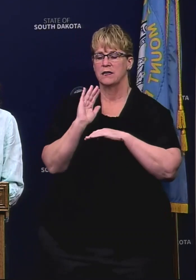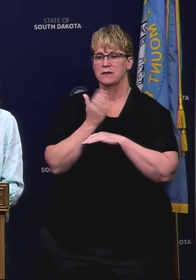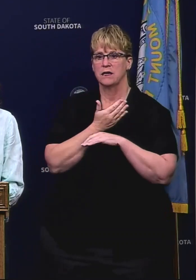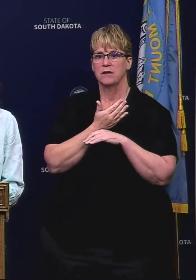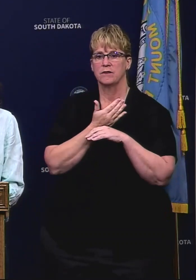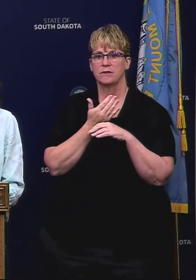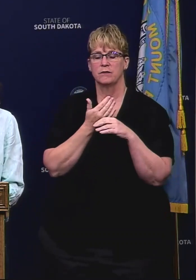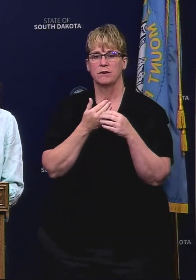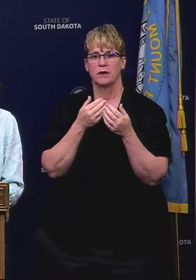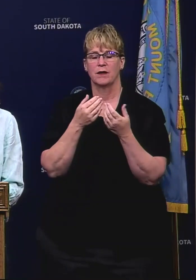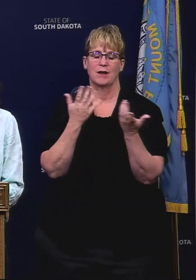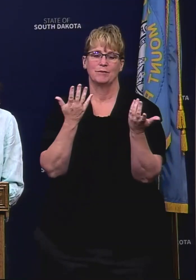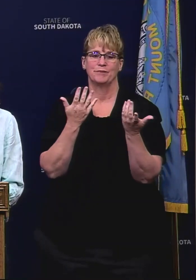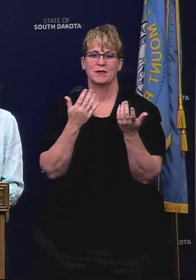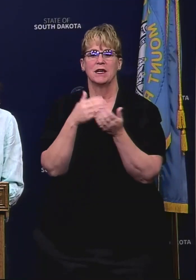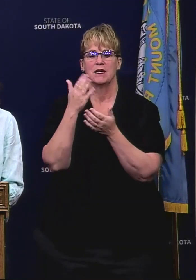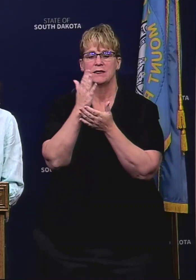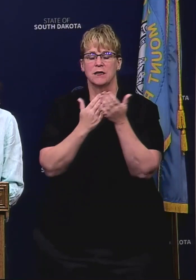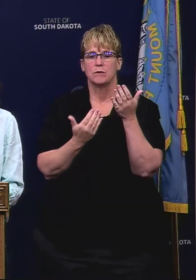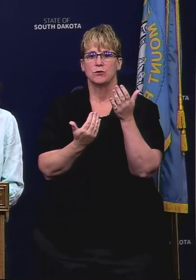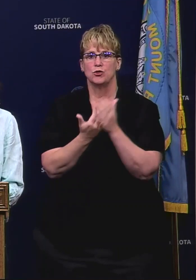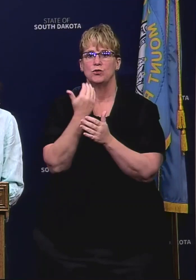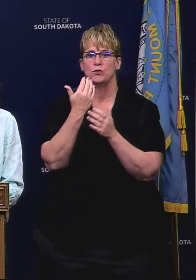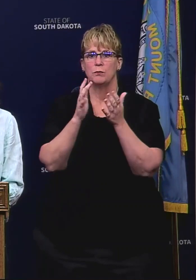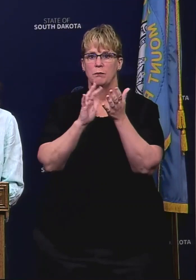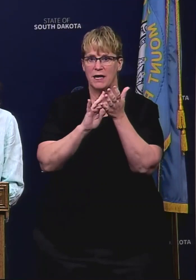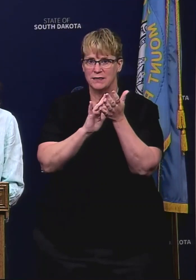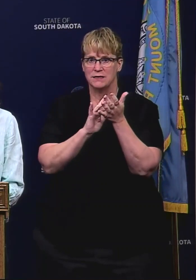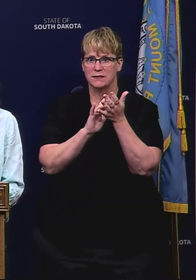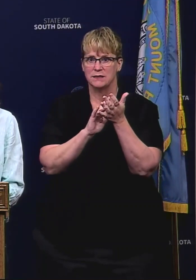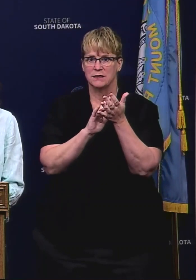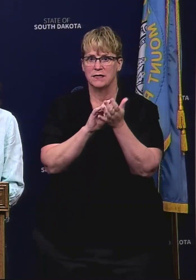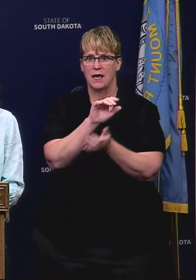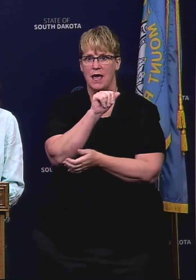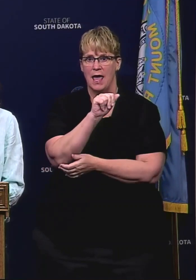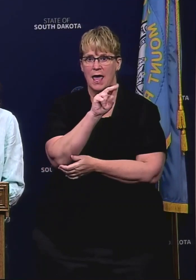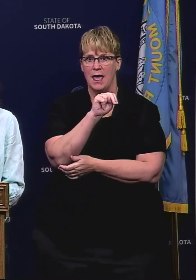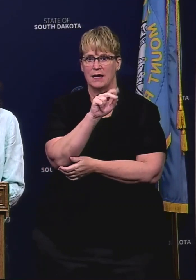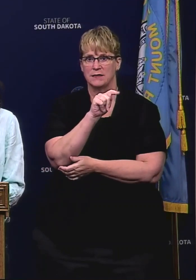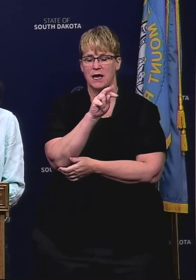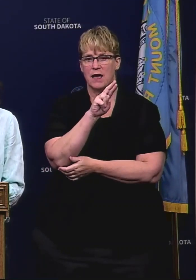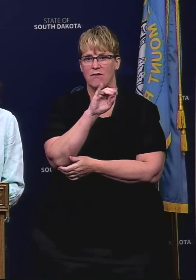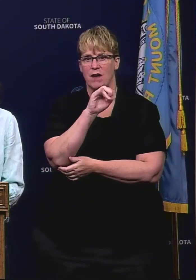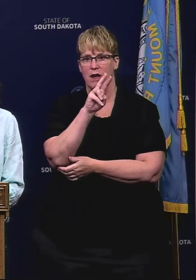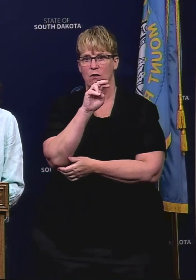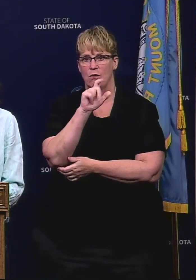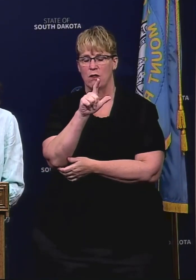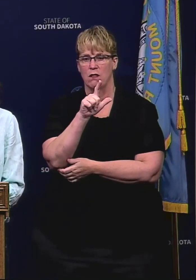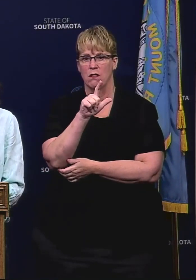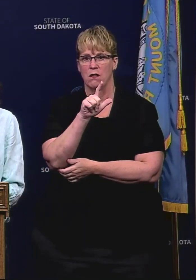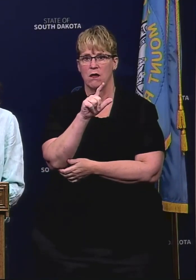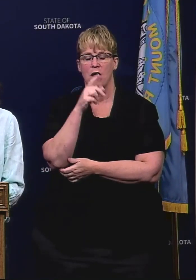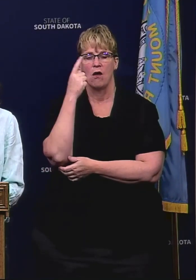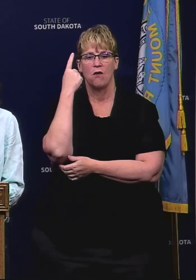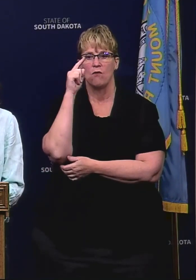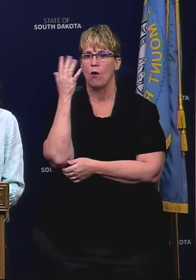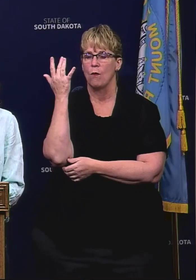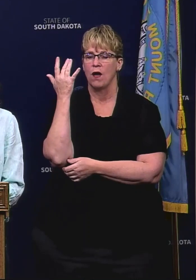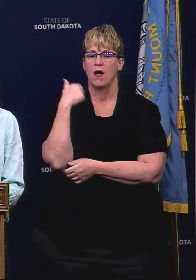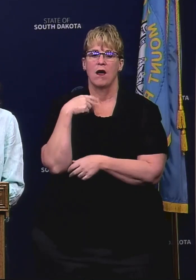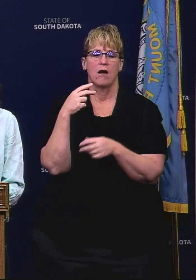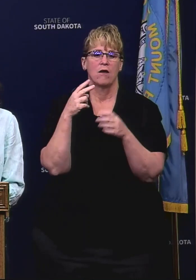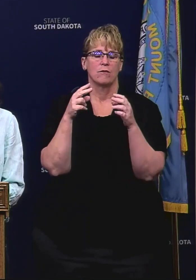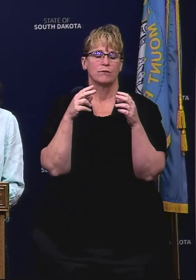Remdesivir. It's an antiviral medicine, antiviral medicine for our very worst cases.